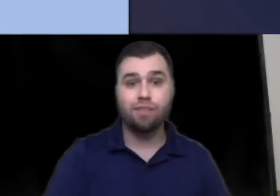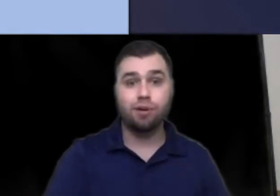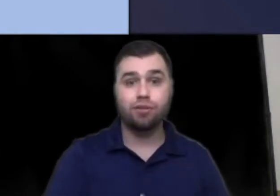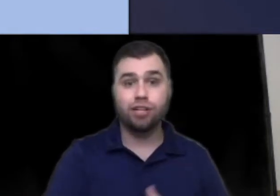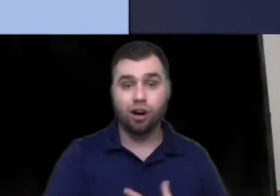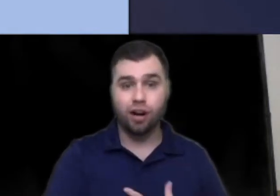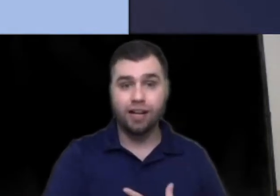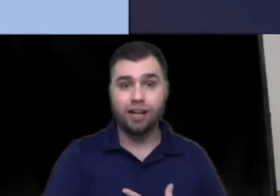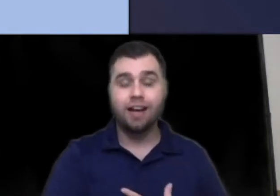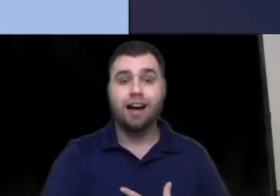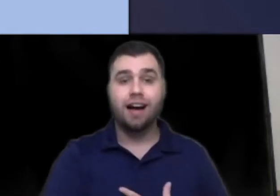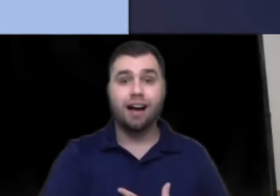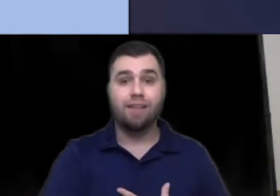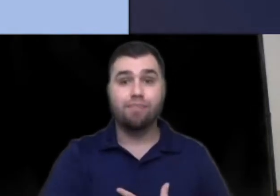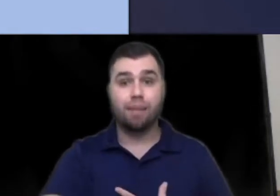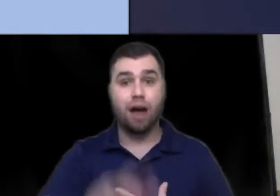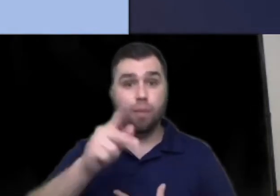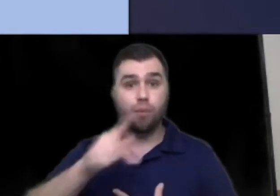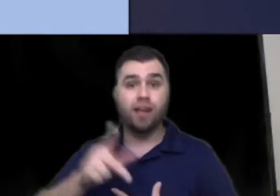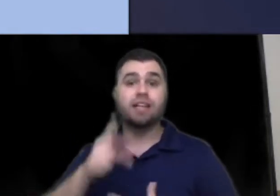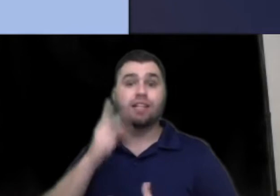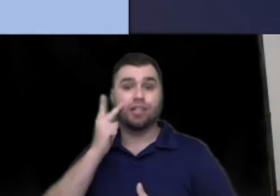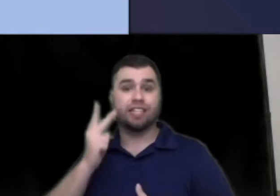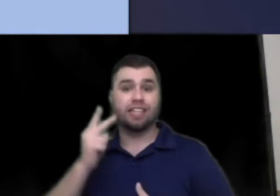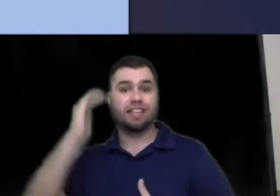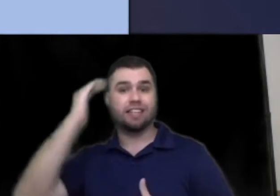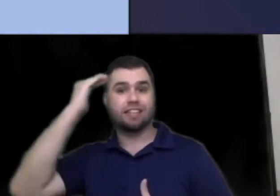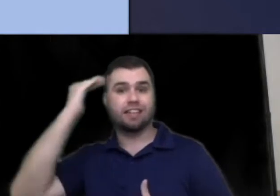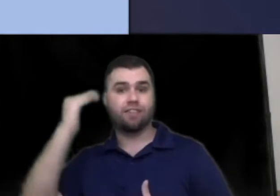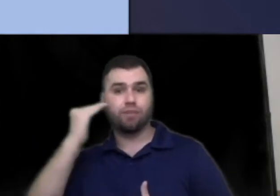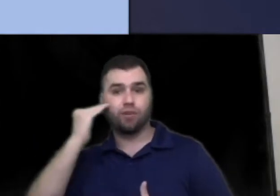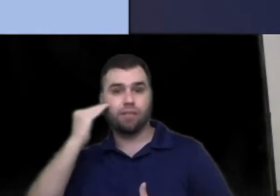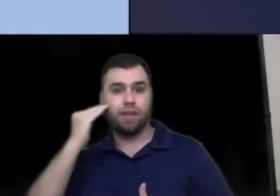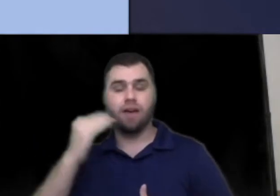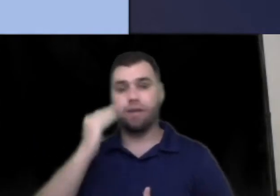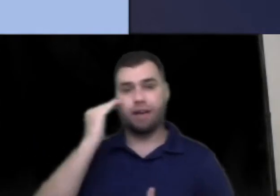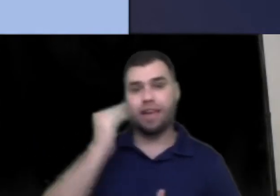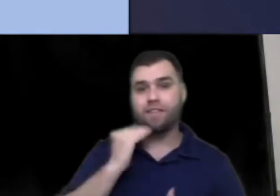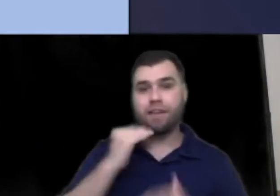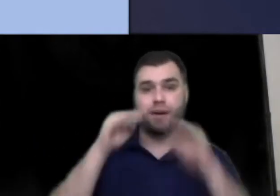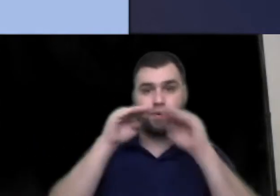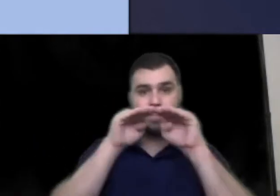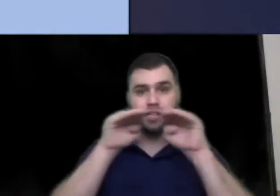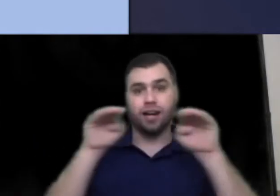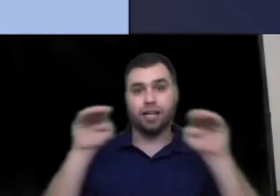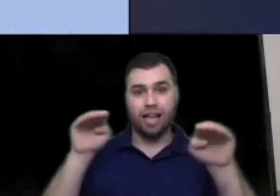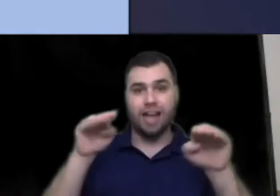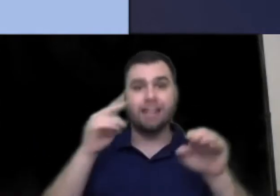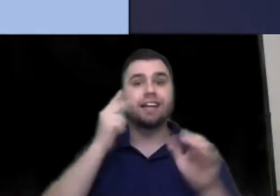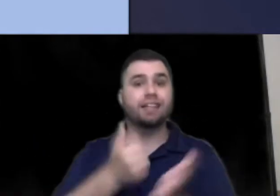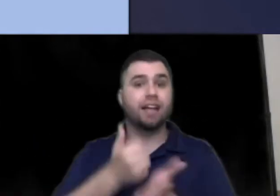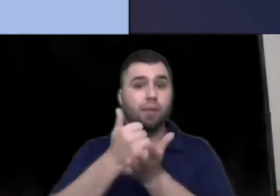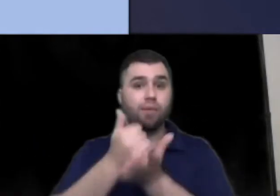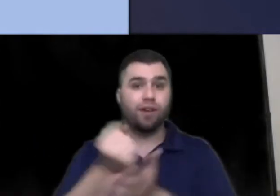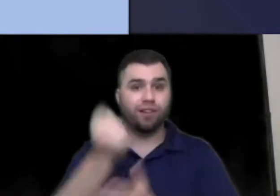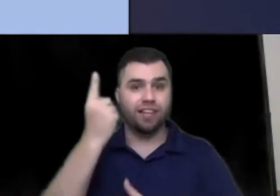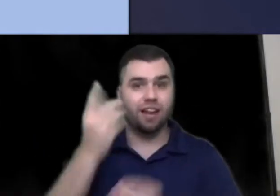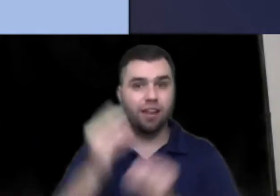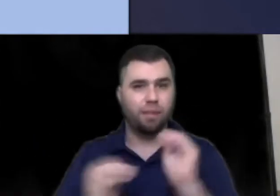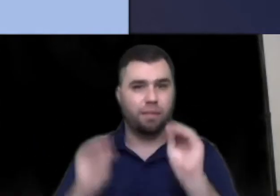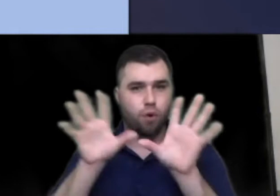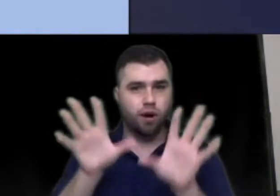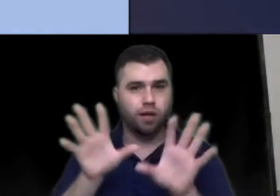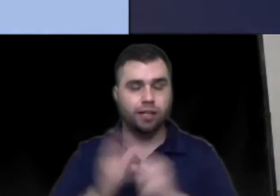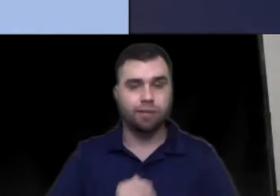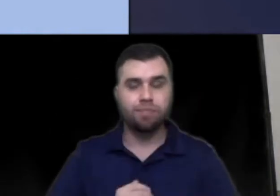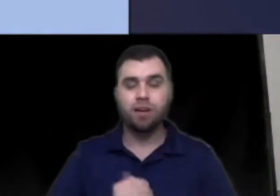here posted on my PowerPoint you can see the difference between the male and the female with the goddess line to help you understand a little